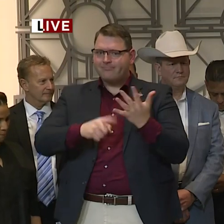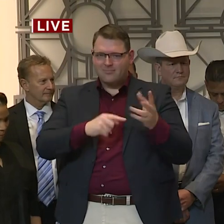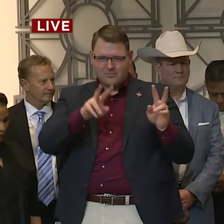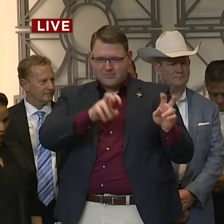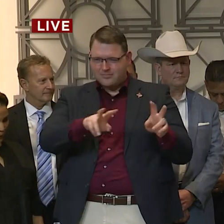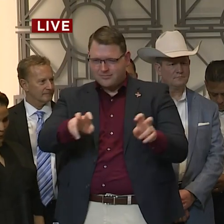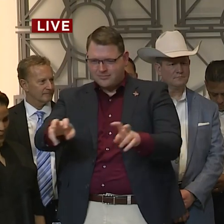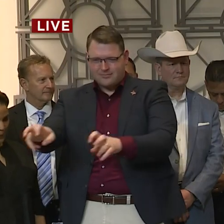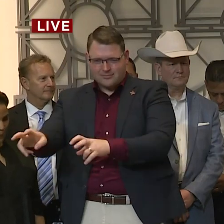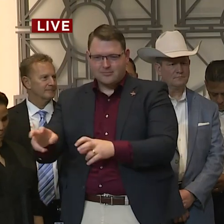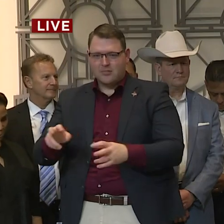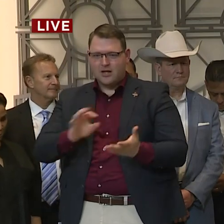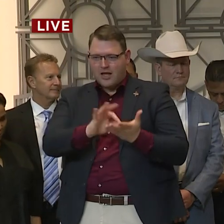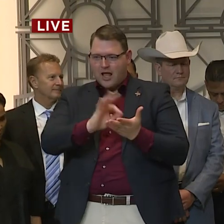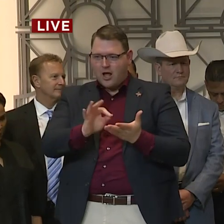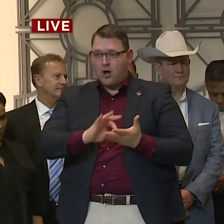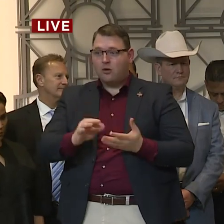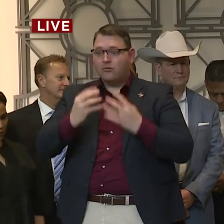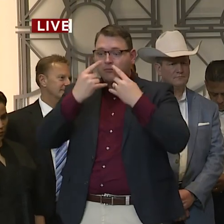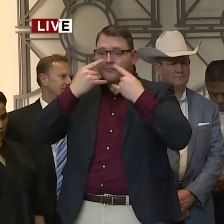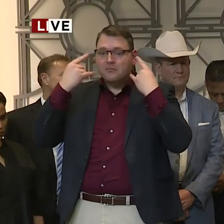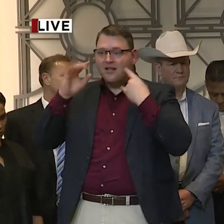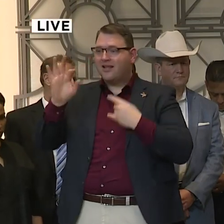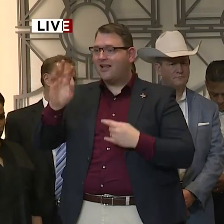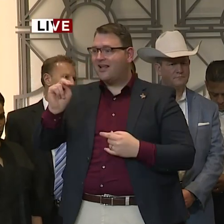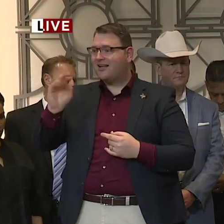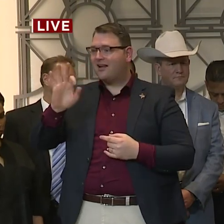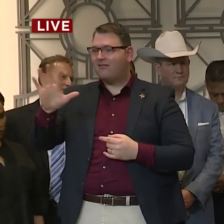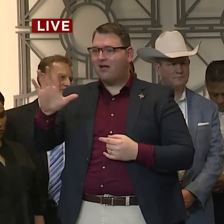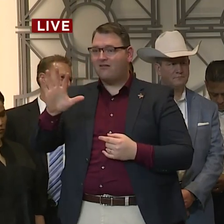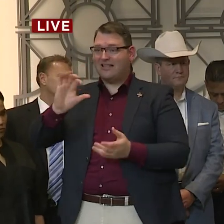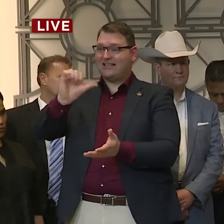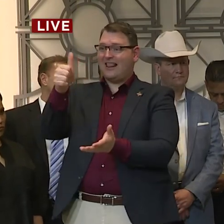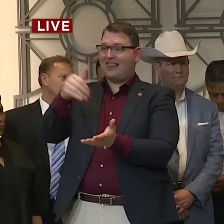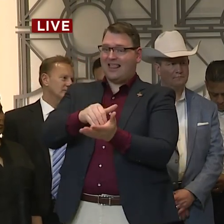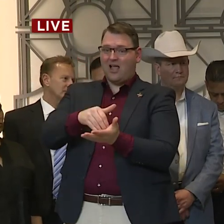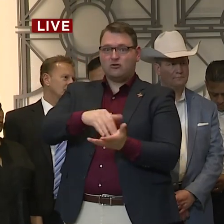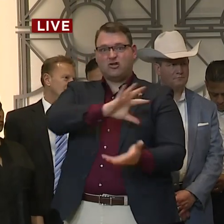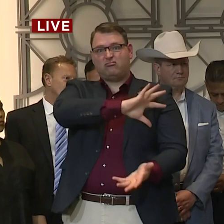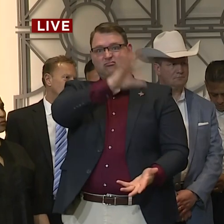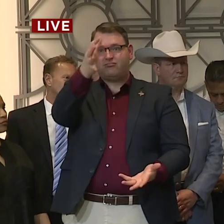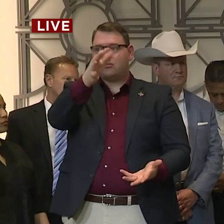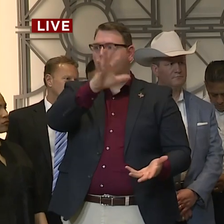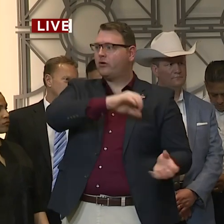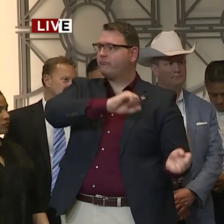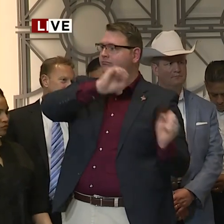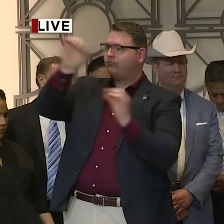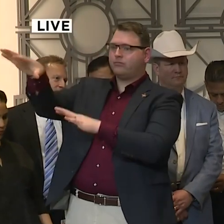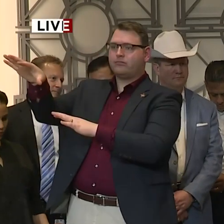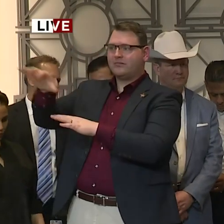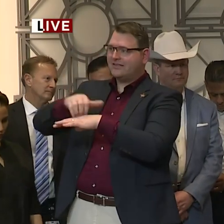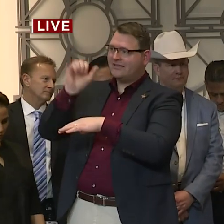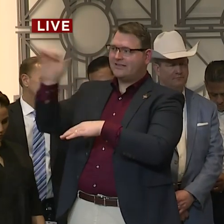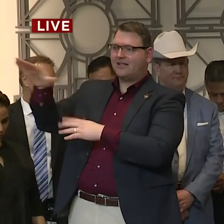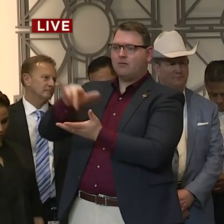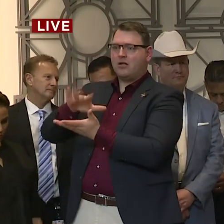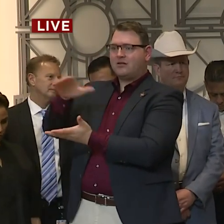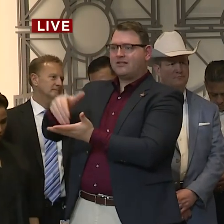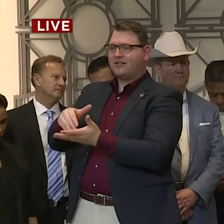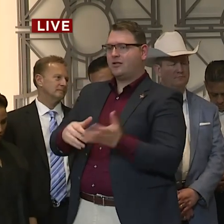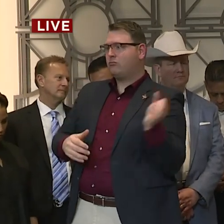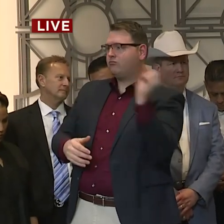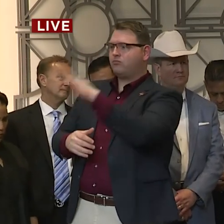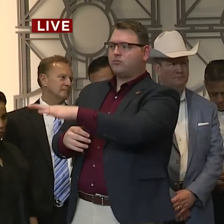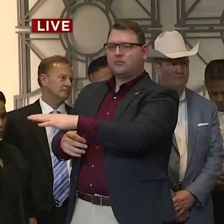N95 masks to the medical center. So we're all working collaboratively. The county is